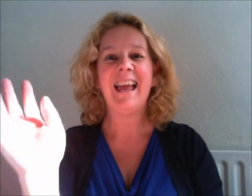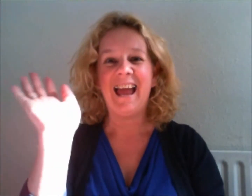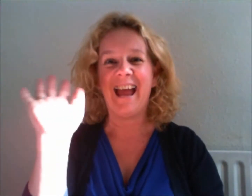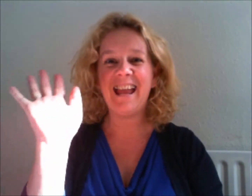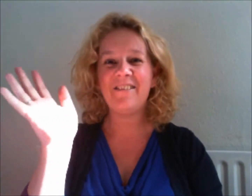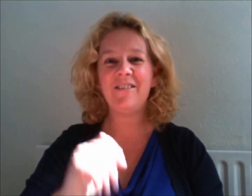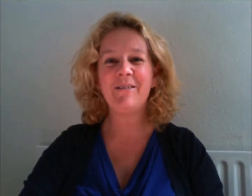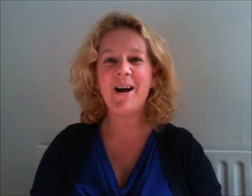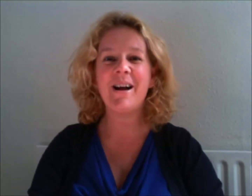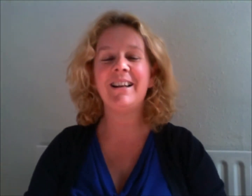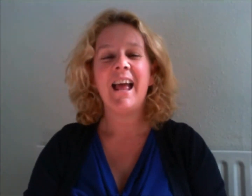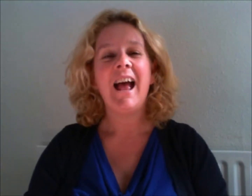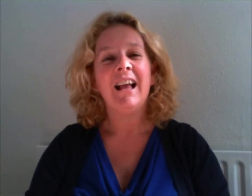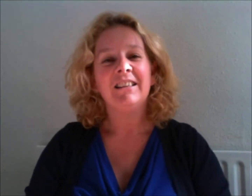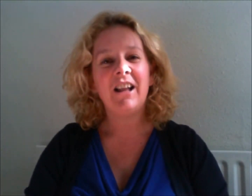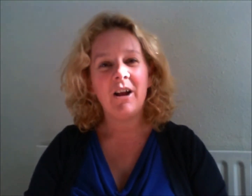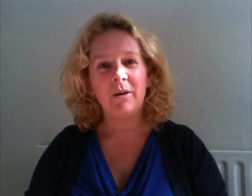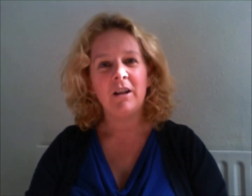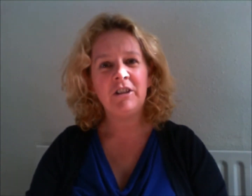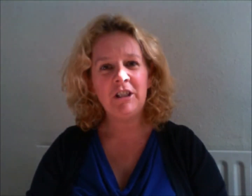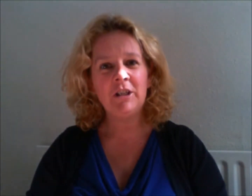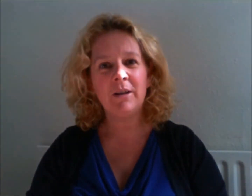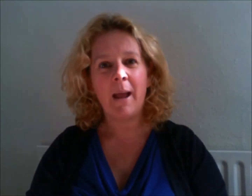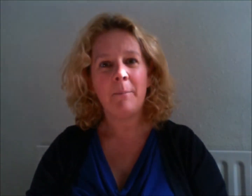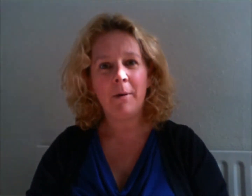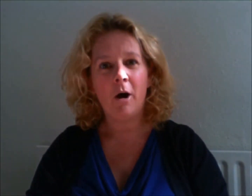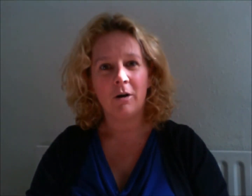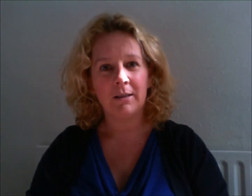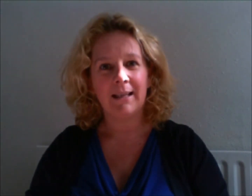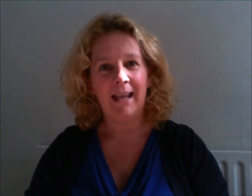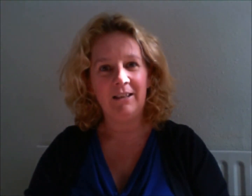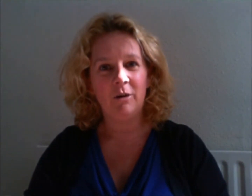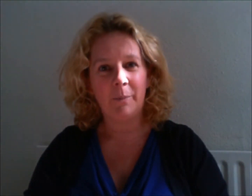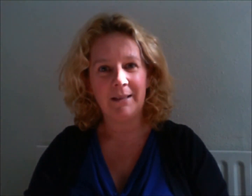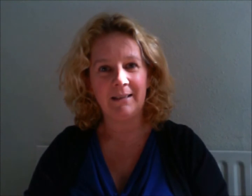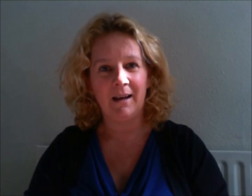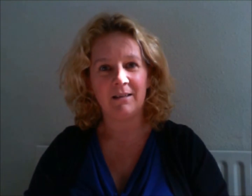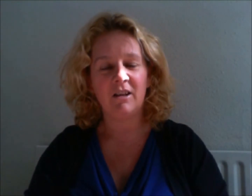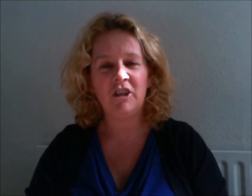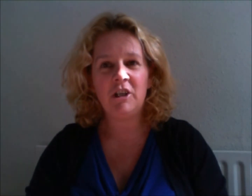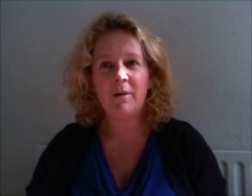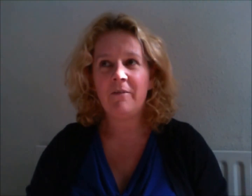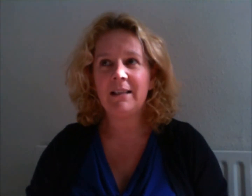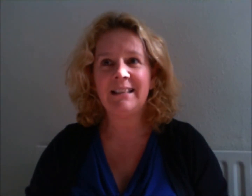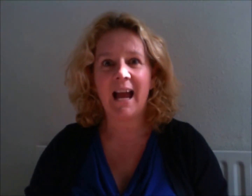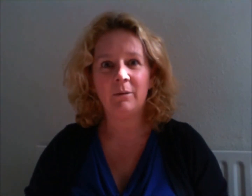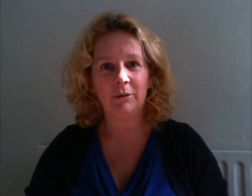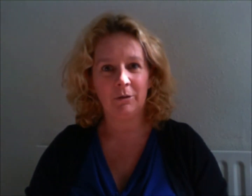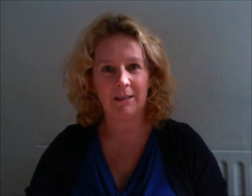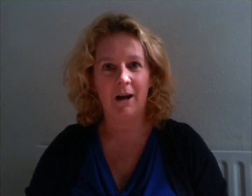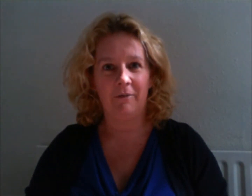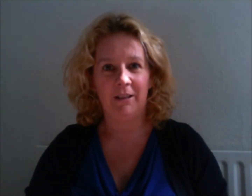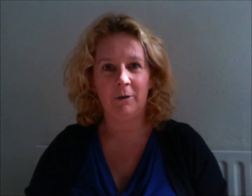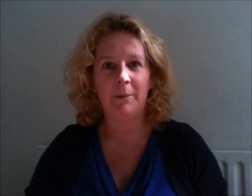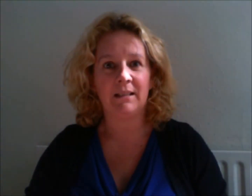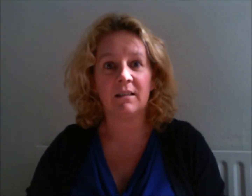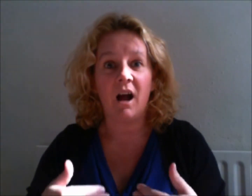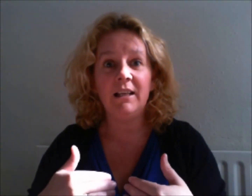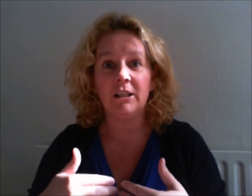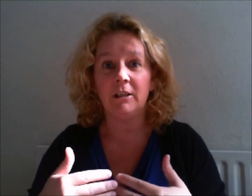Hey everyone, so do you get blocked in your business? Do you ever doubt yourself in your business? I do,